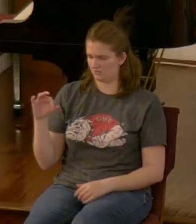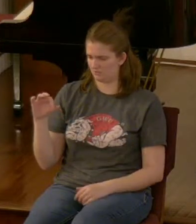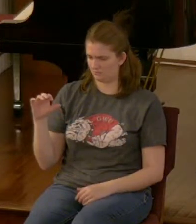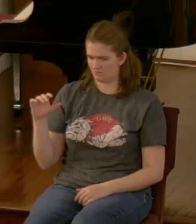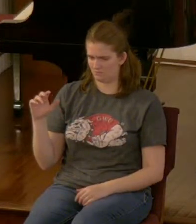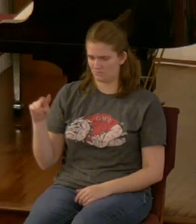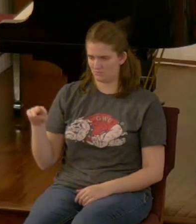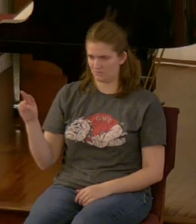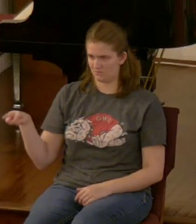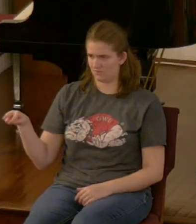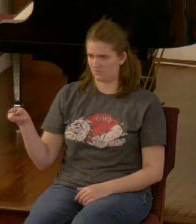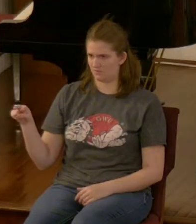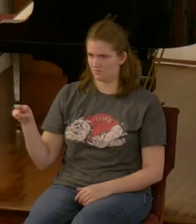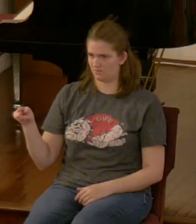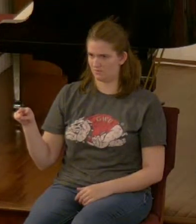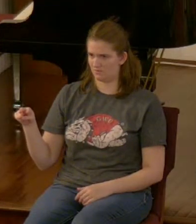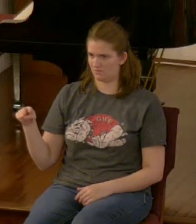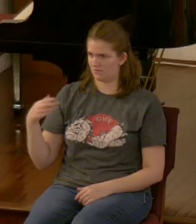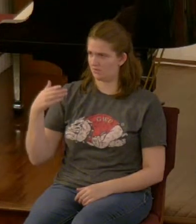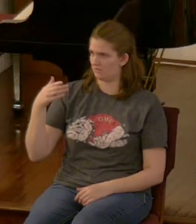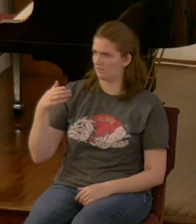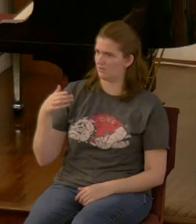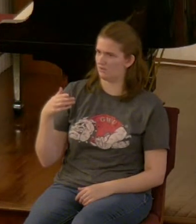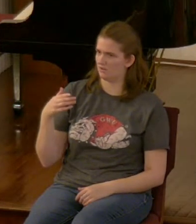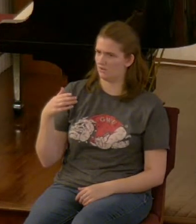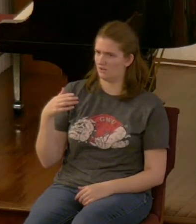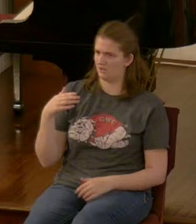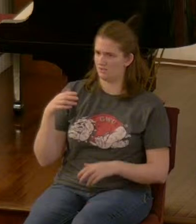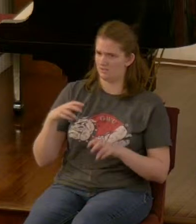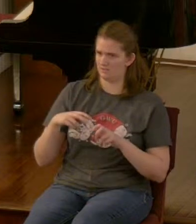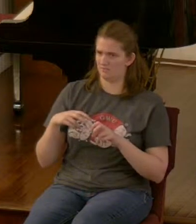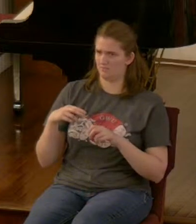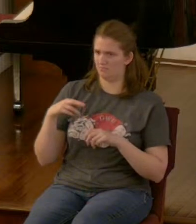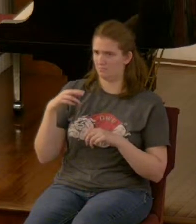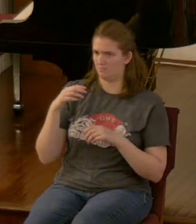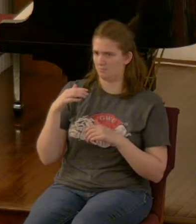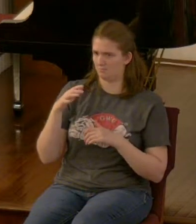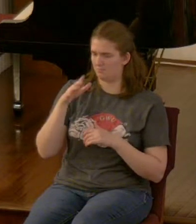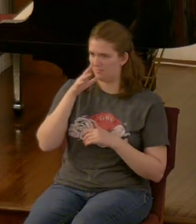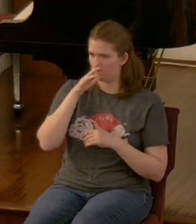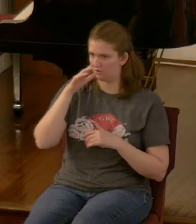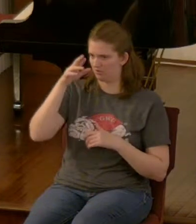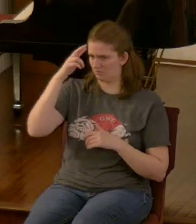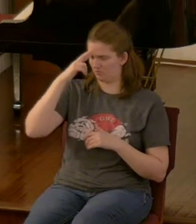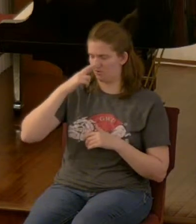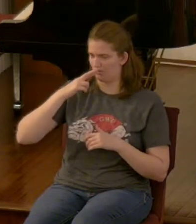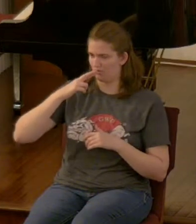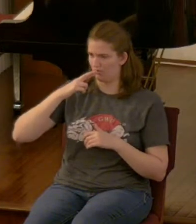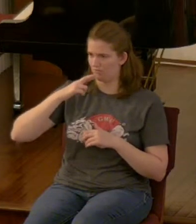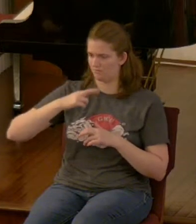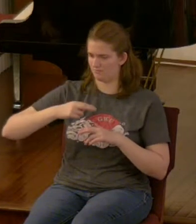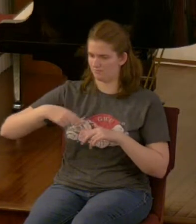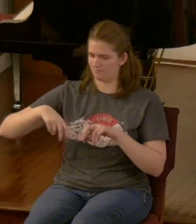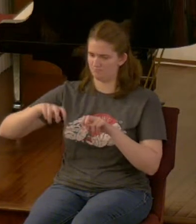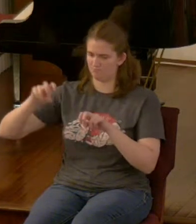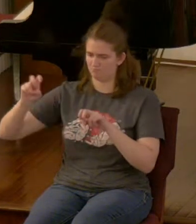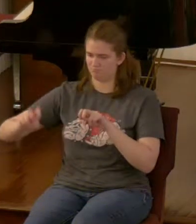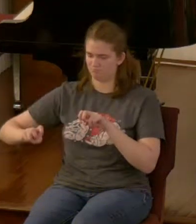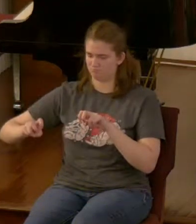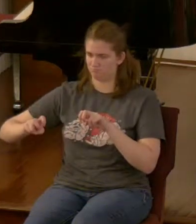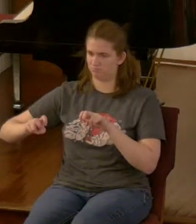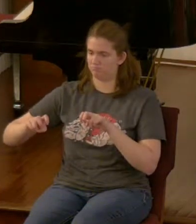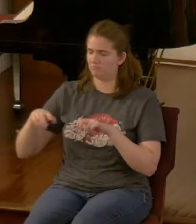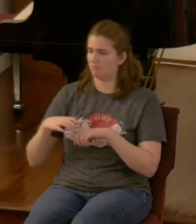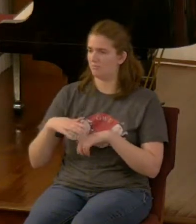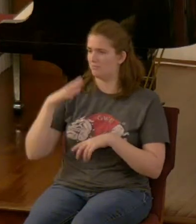seated at the right hand of mother Rome who will come thence to judge the quick and the dead I